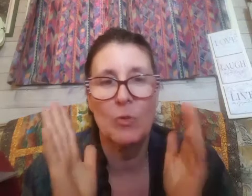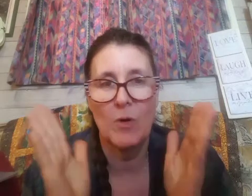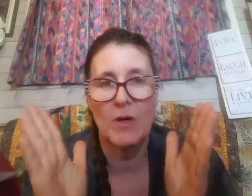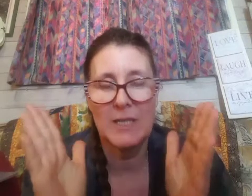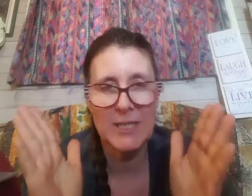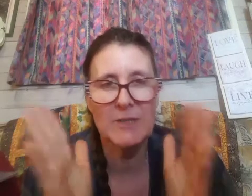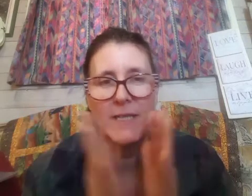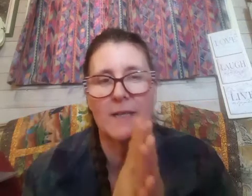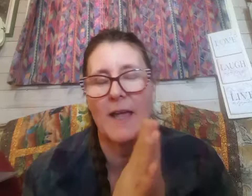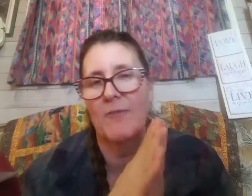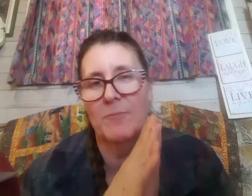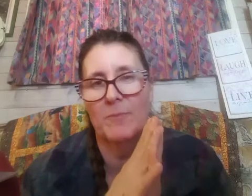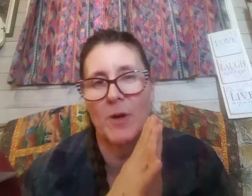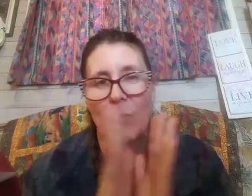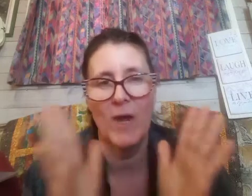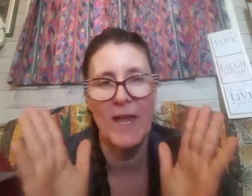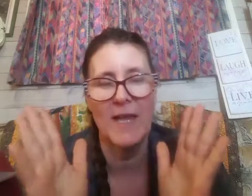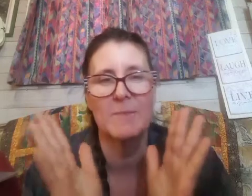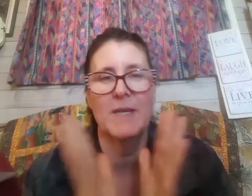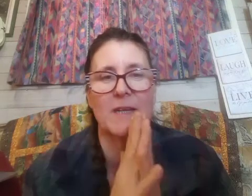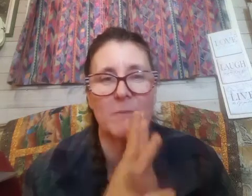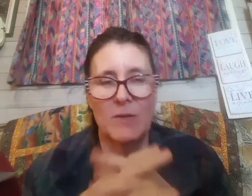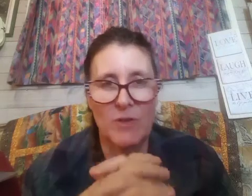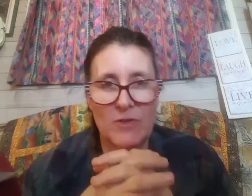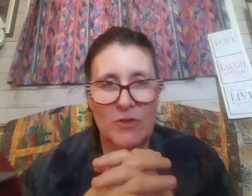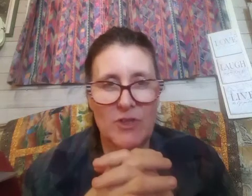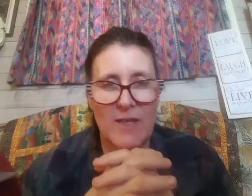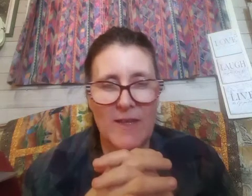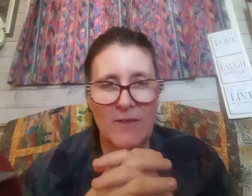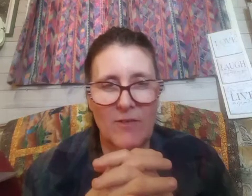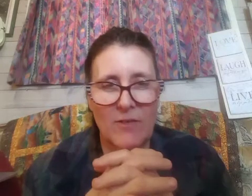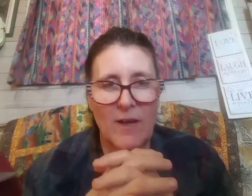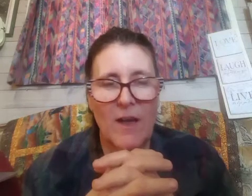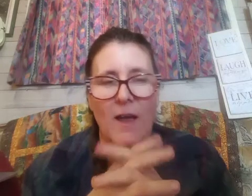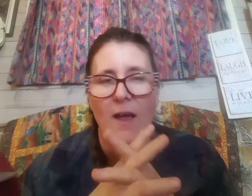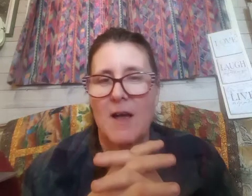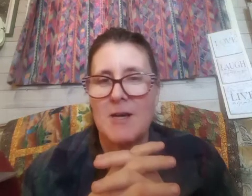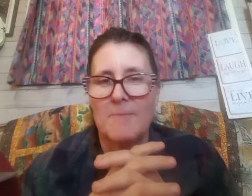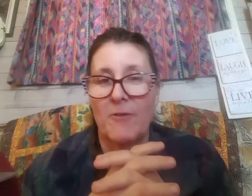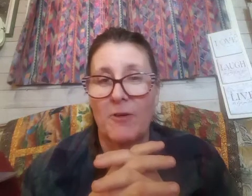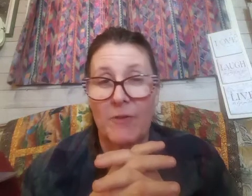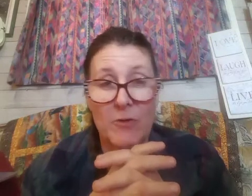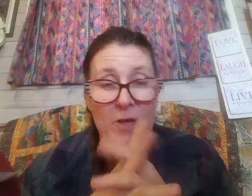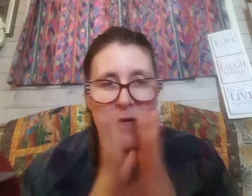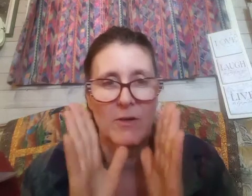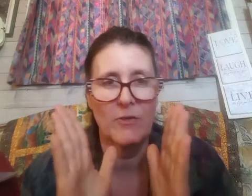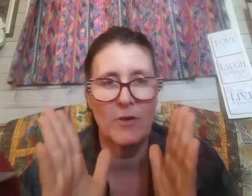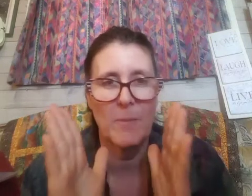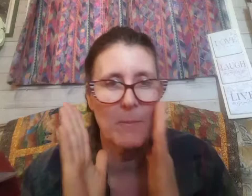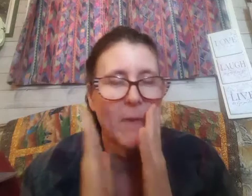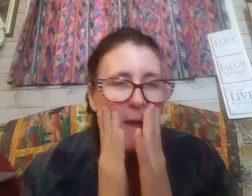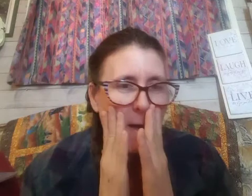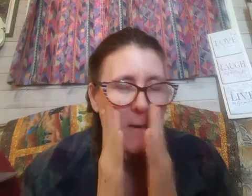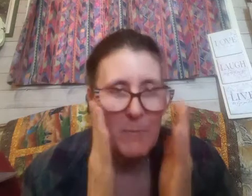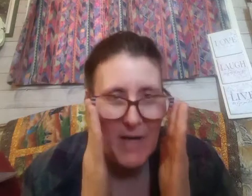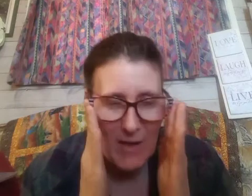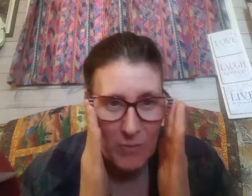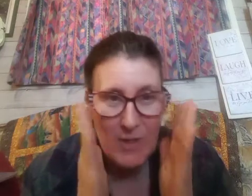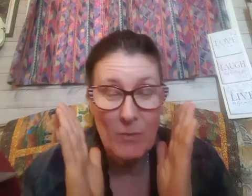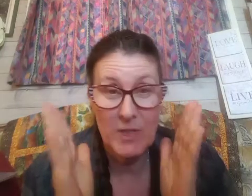clearly have are way ahead of me and researching this for a few years but I really want